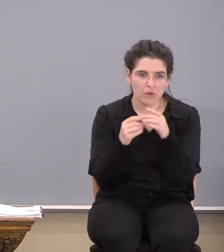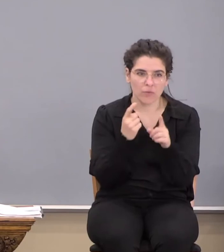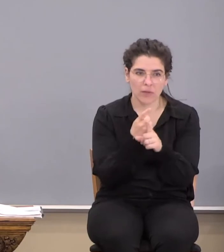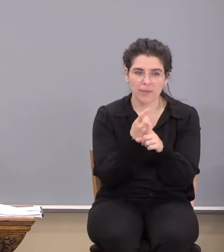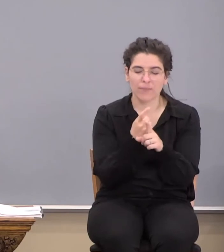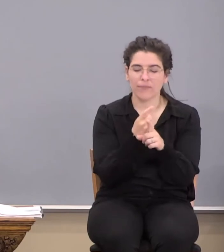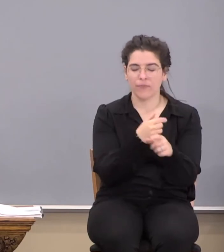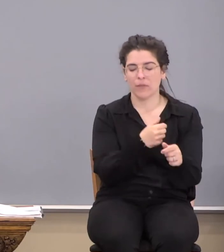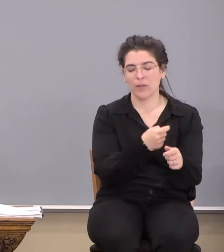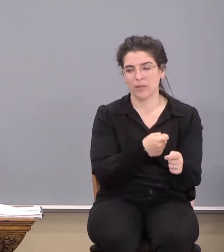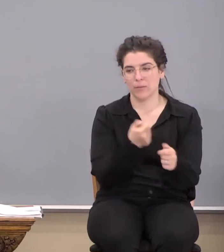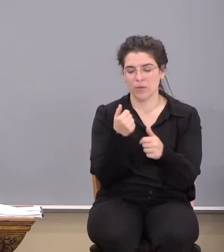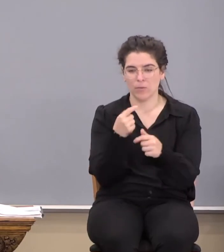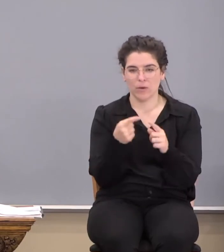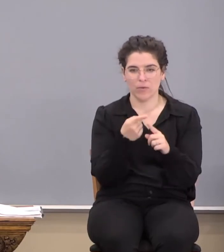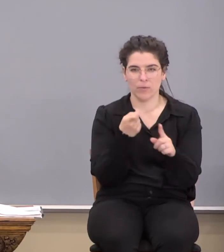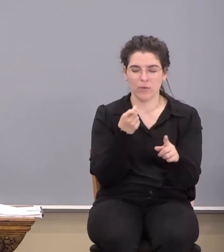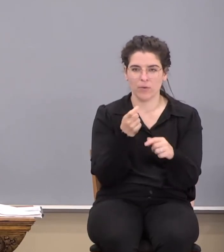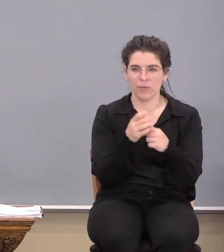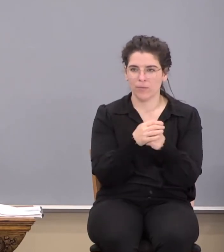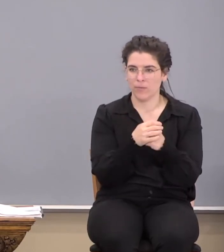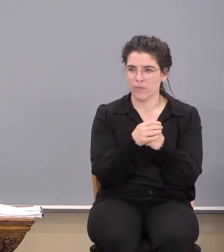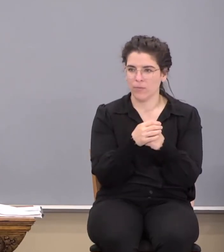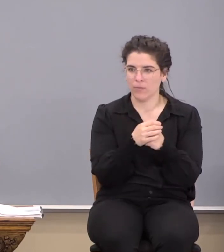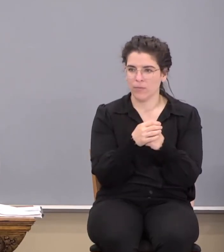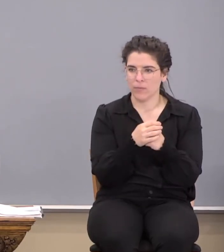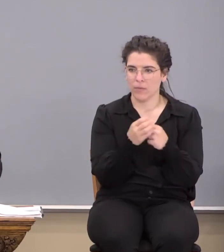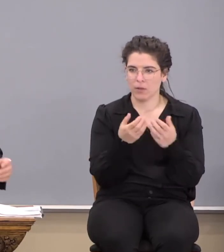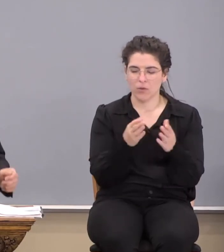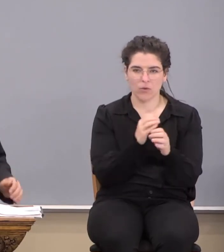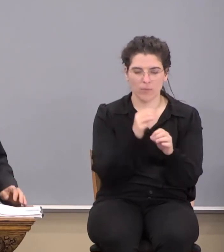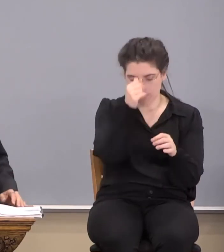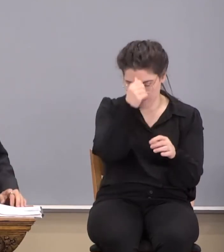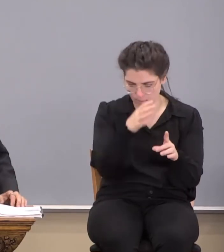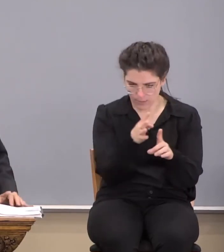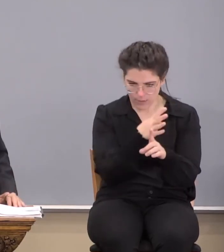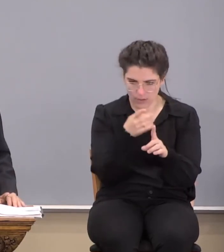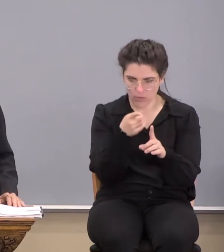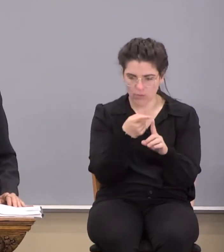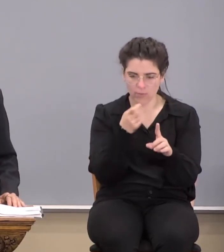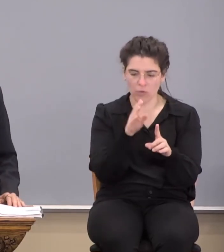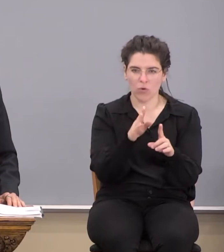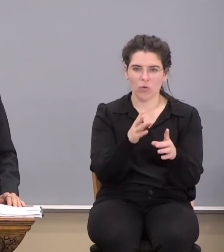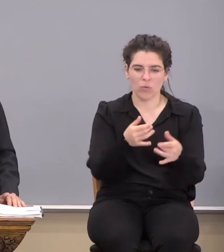Take something away from you that is yours. He says, let no man beguile you of your reward.